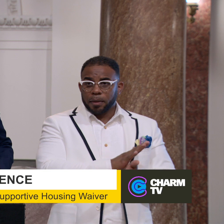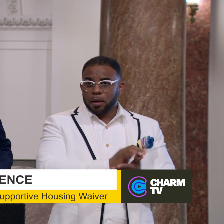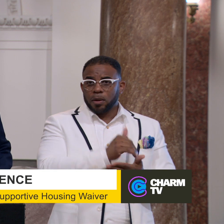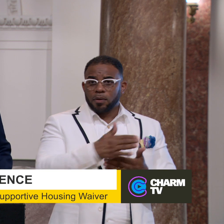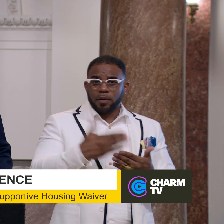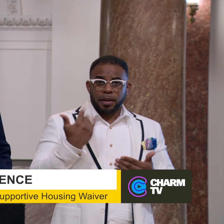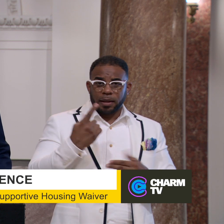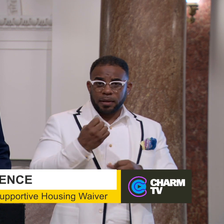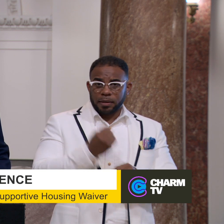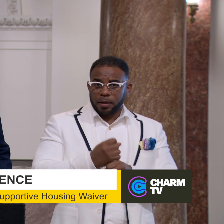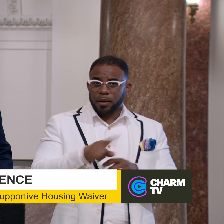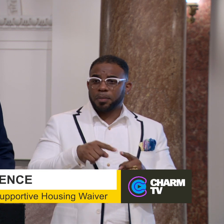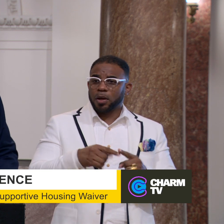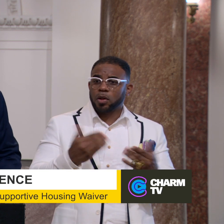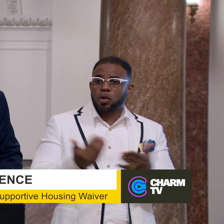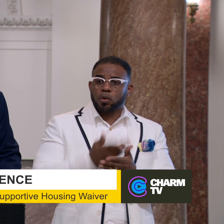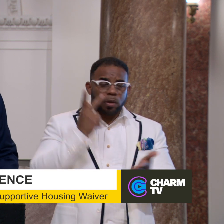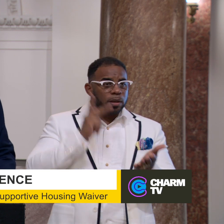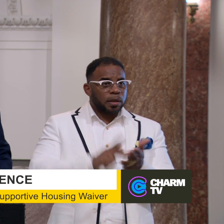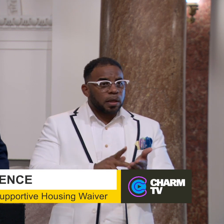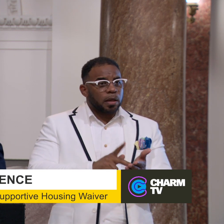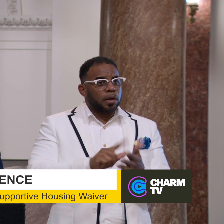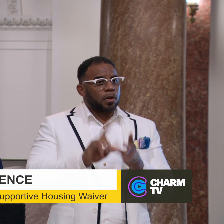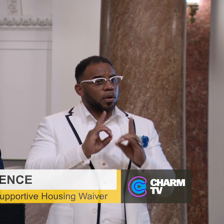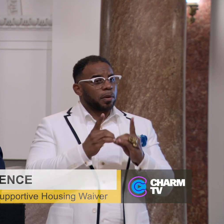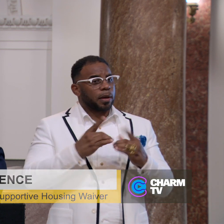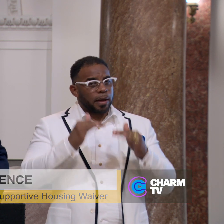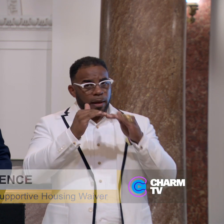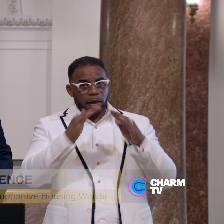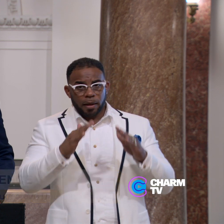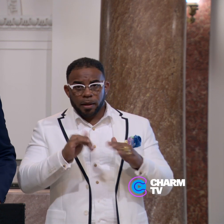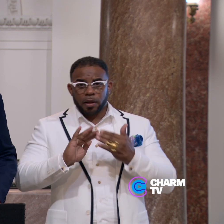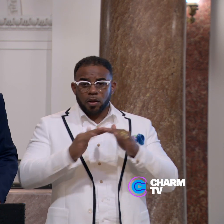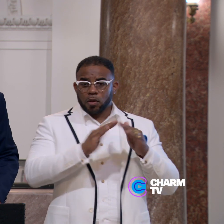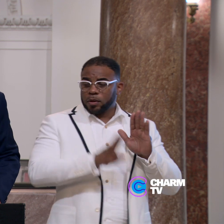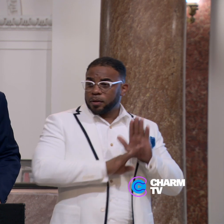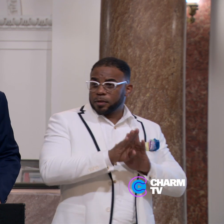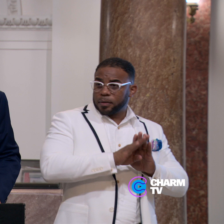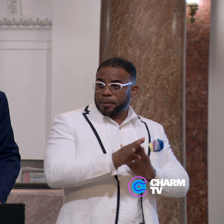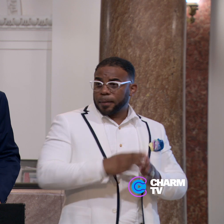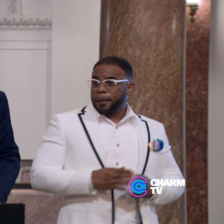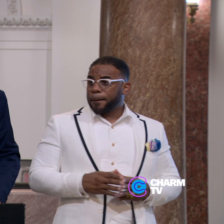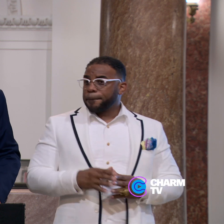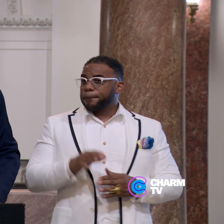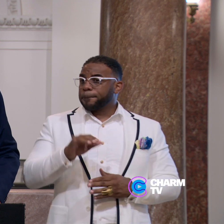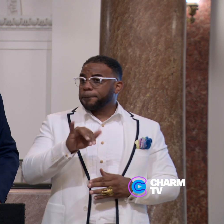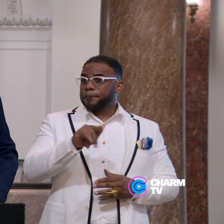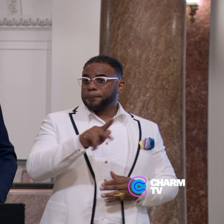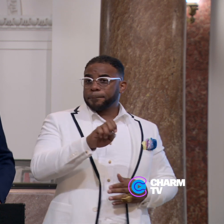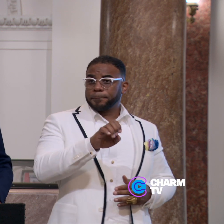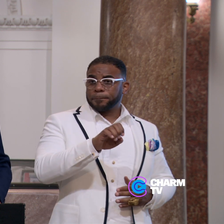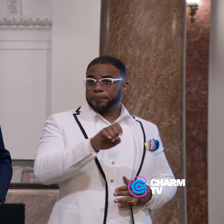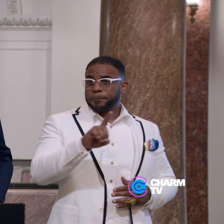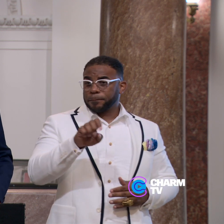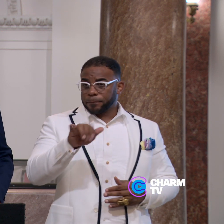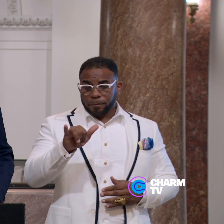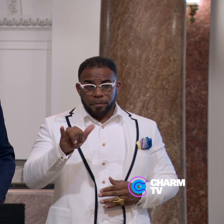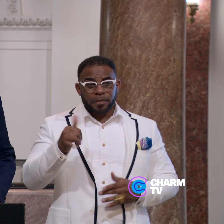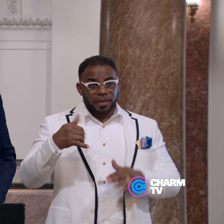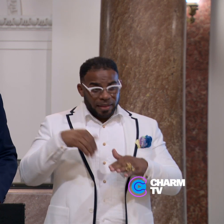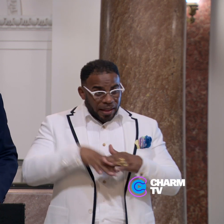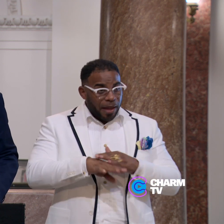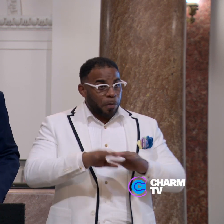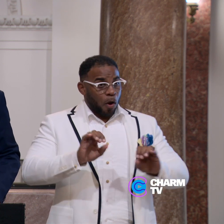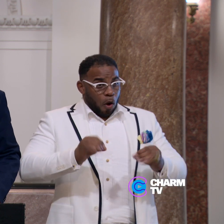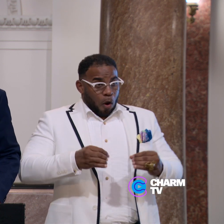over the last year about the new secretary of the Department of Housing and Community Development, Jake Day, who came into